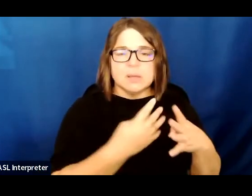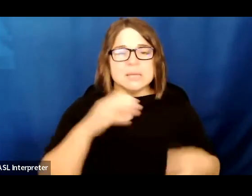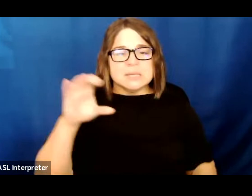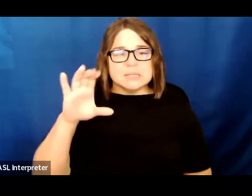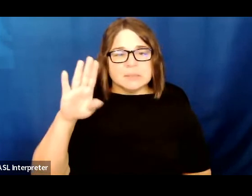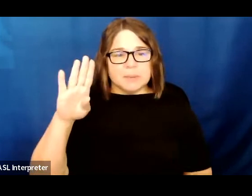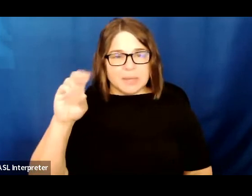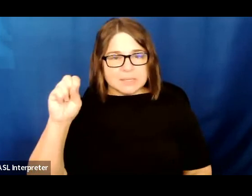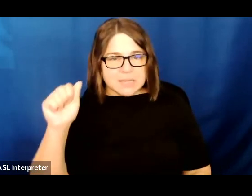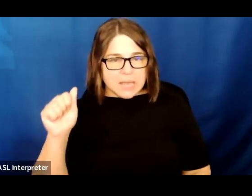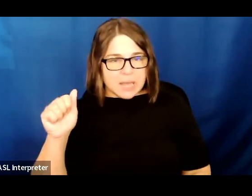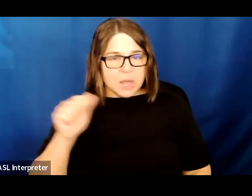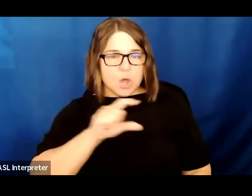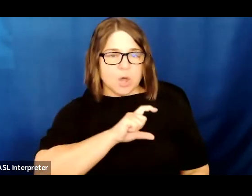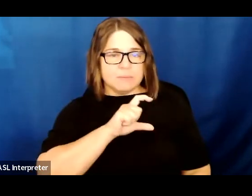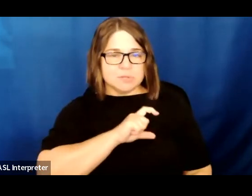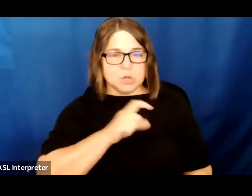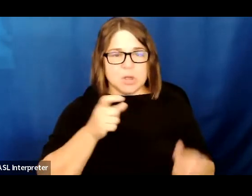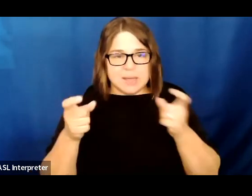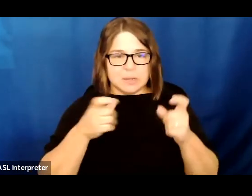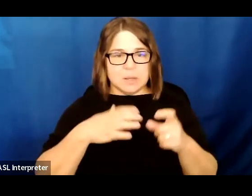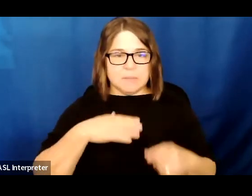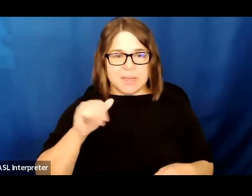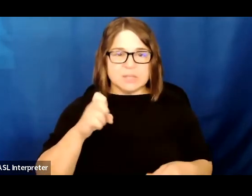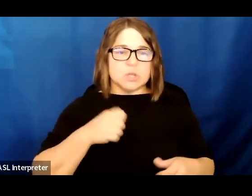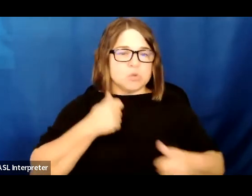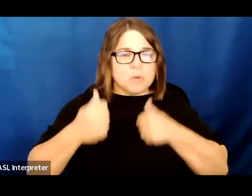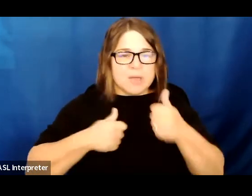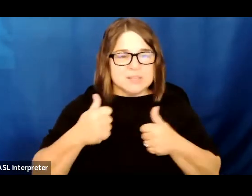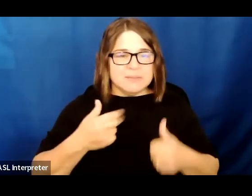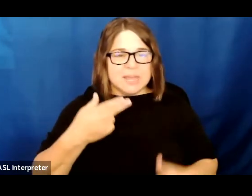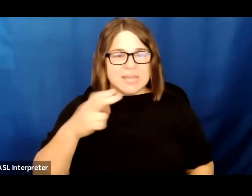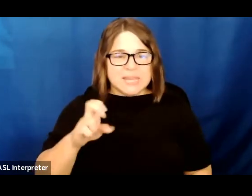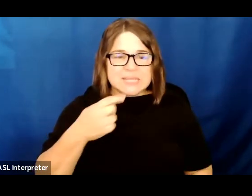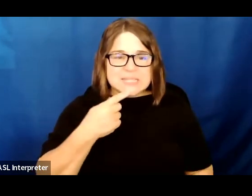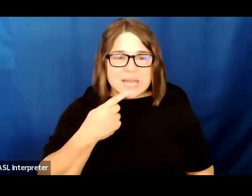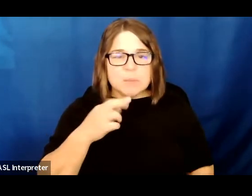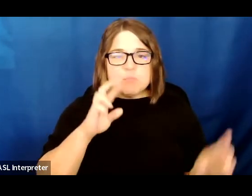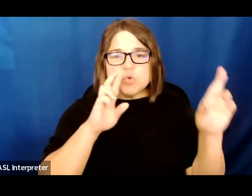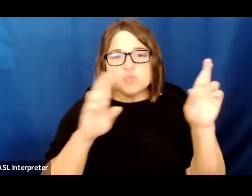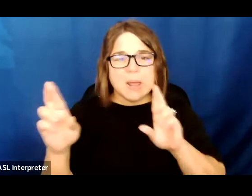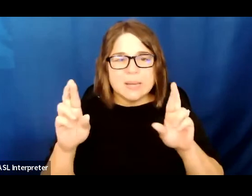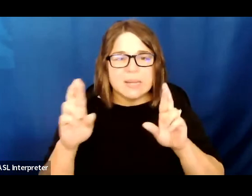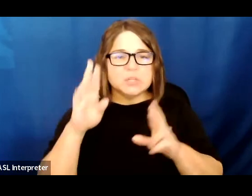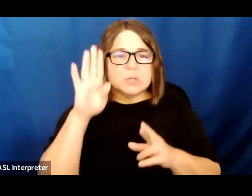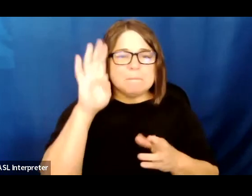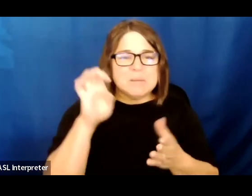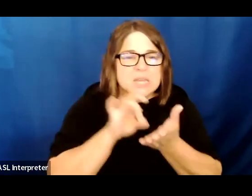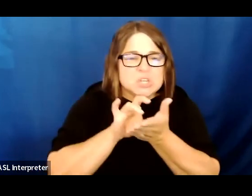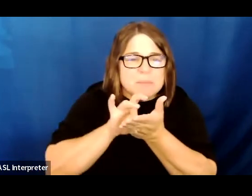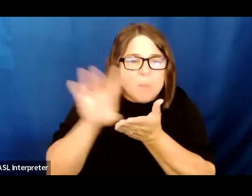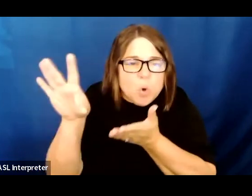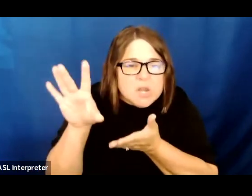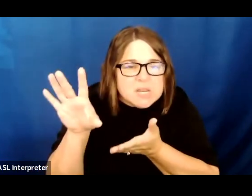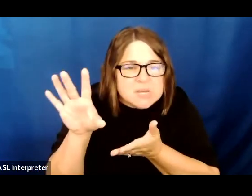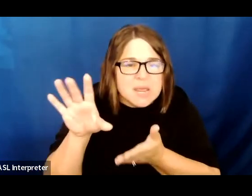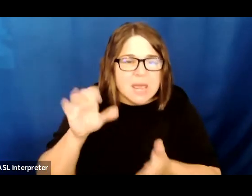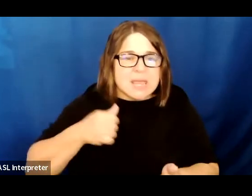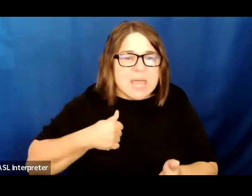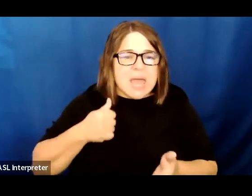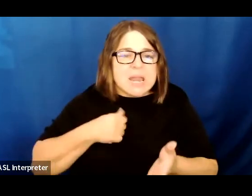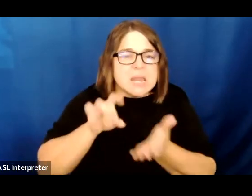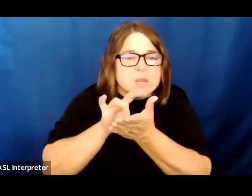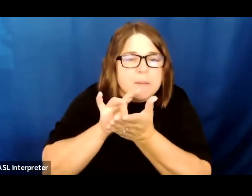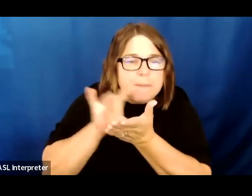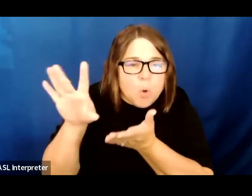handling my case was aggressive. He said, get ready to be deported because Canada deports 98